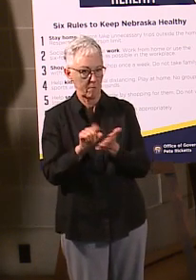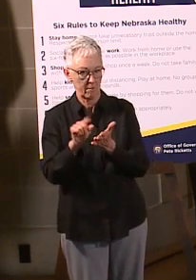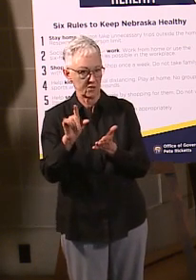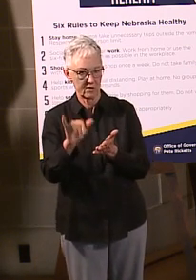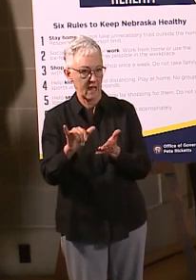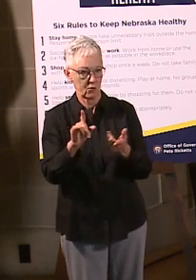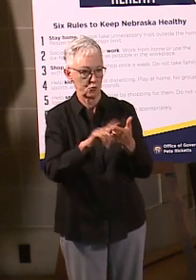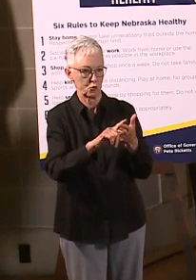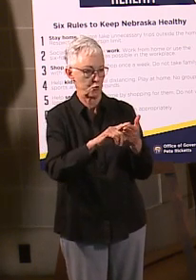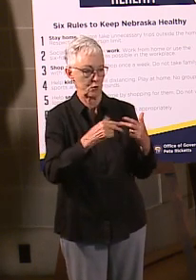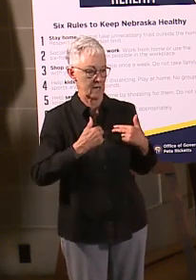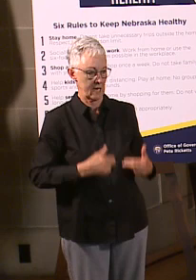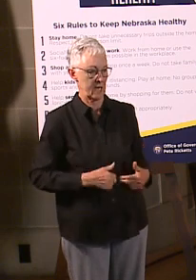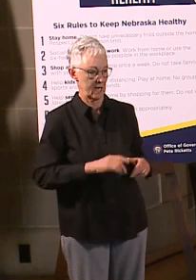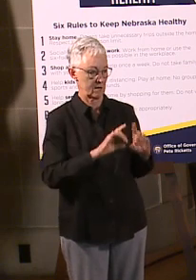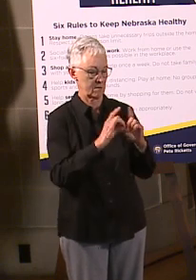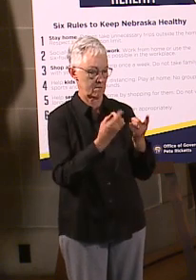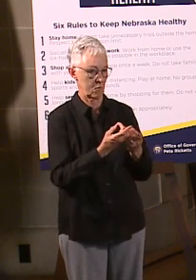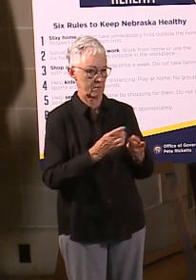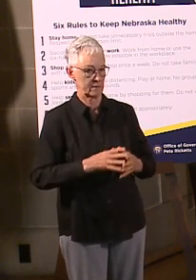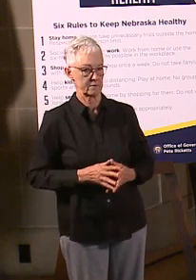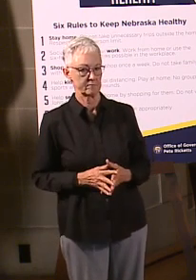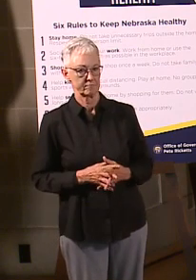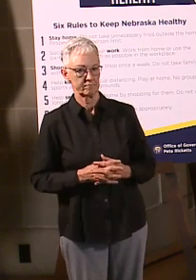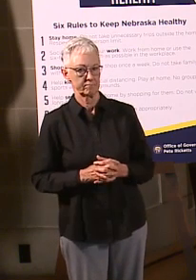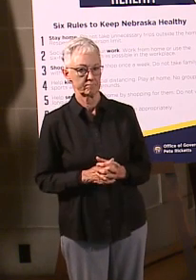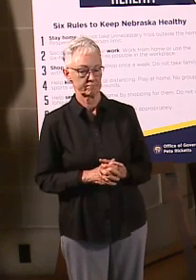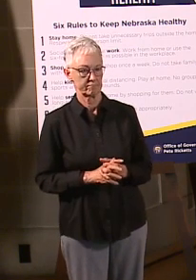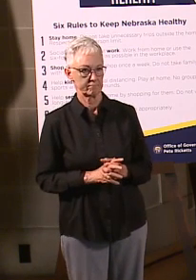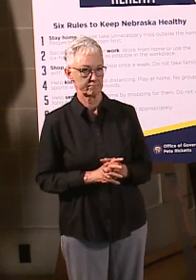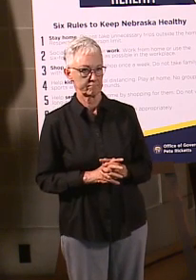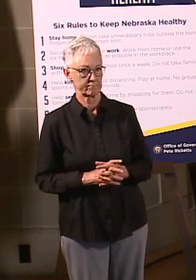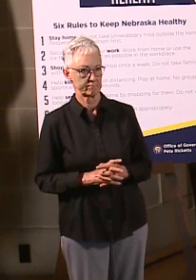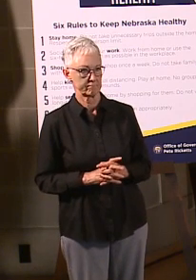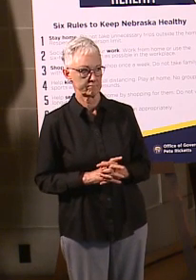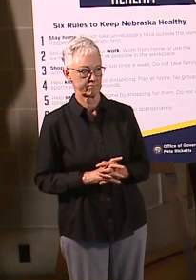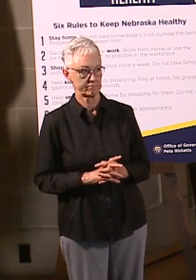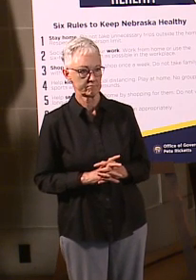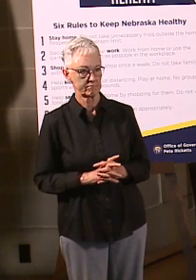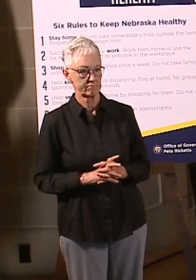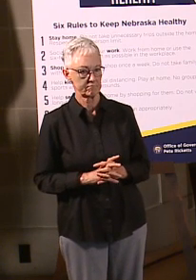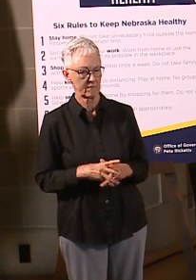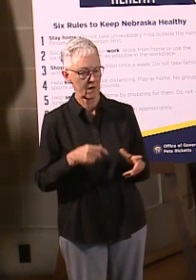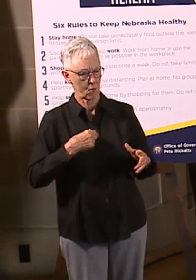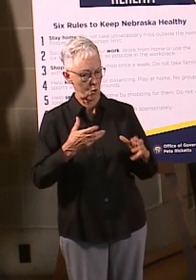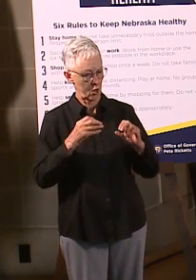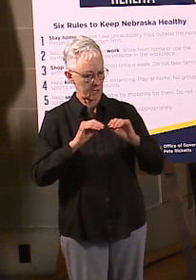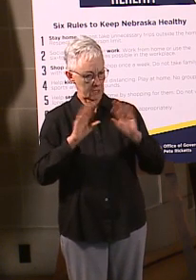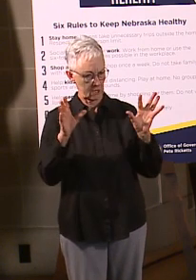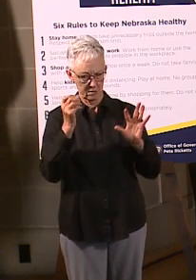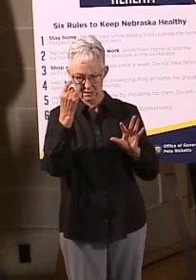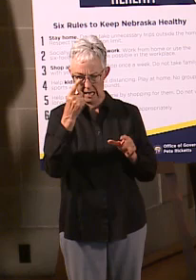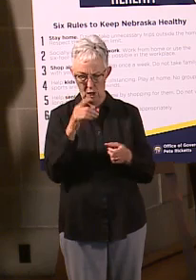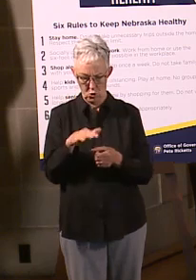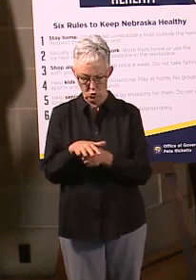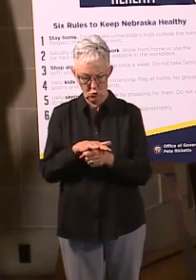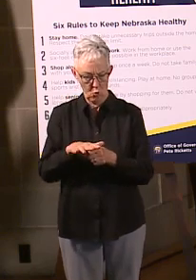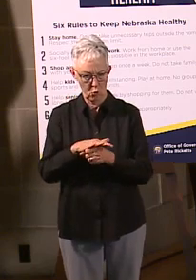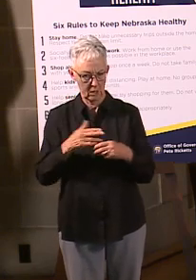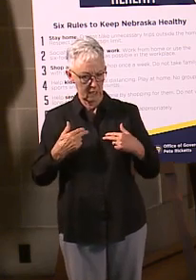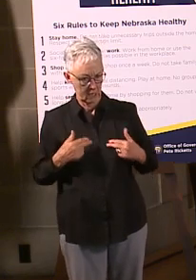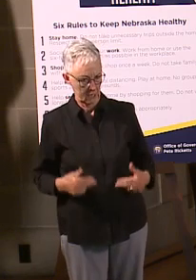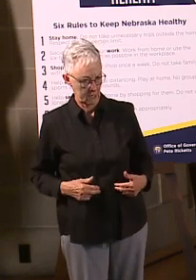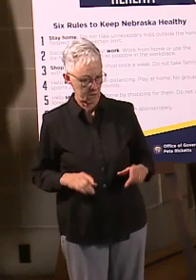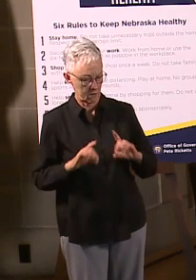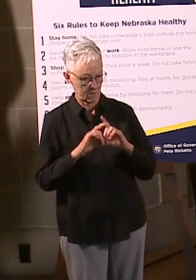Jay Omar, K-O-L-N. I'm reaching out for a little clarification from the Governor about local health departments, not to post data related to